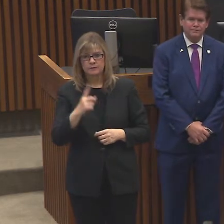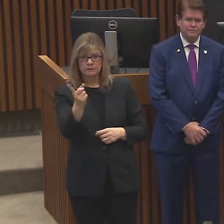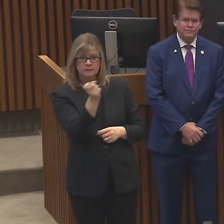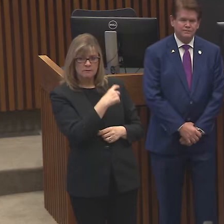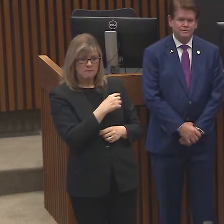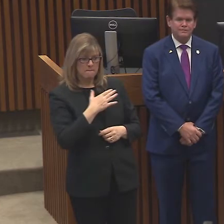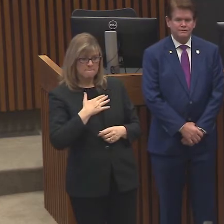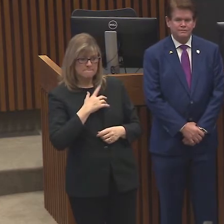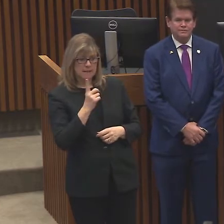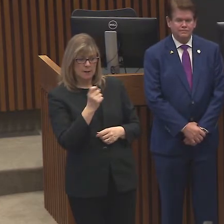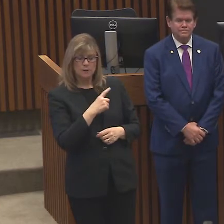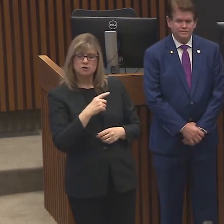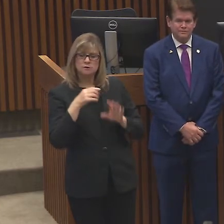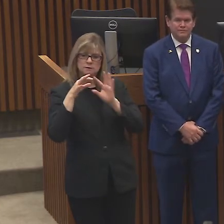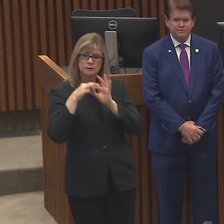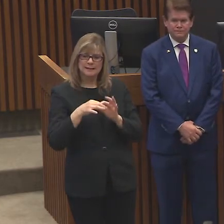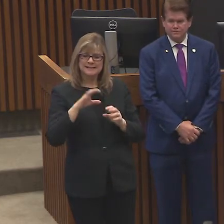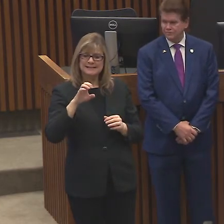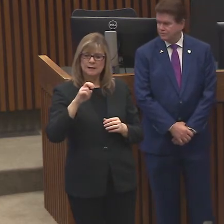Okay.